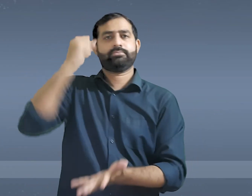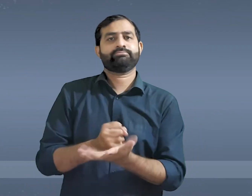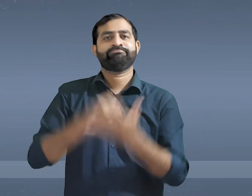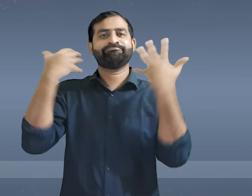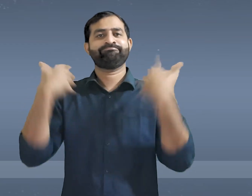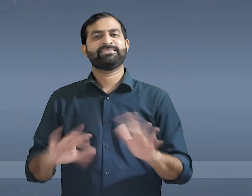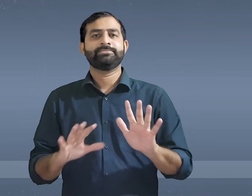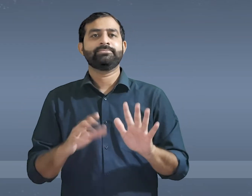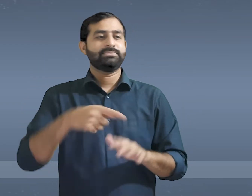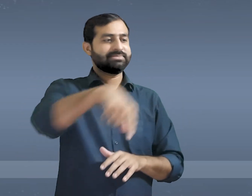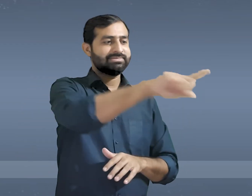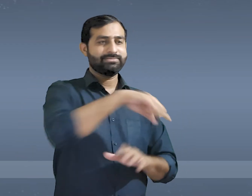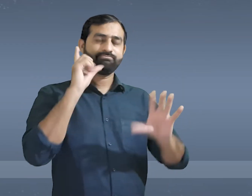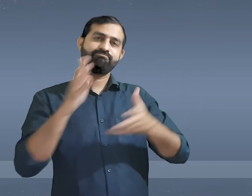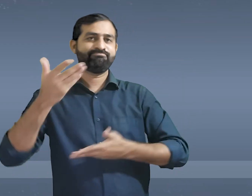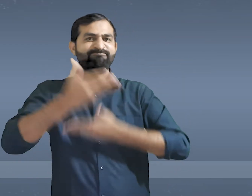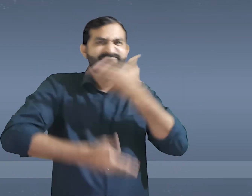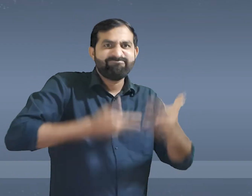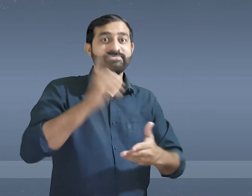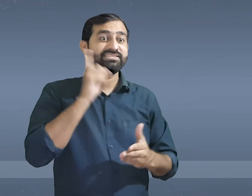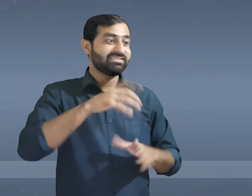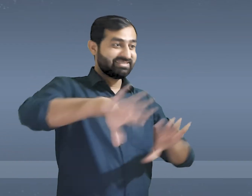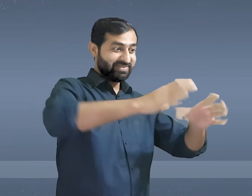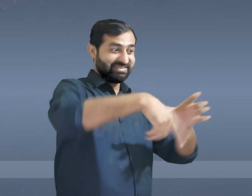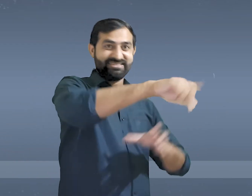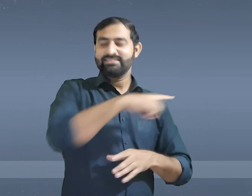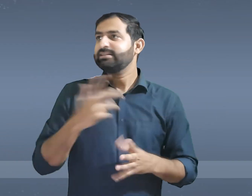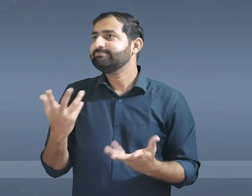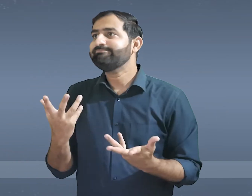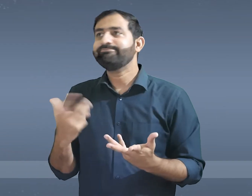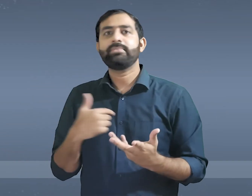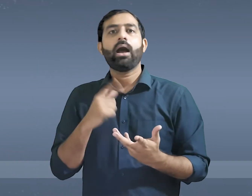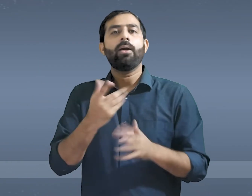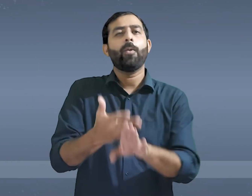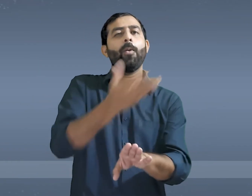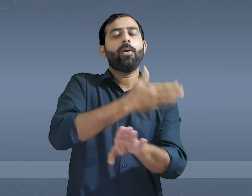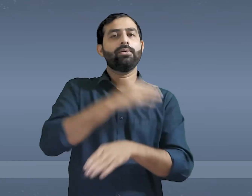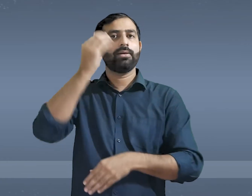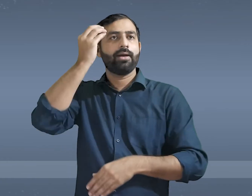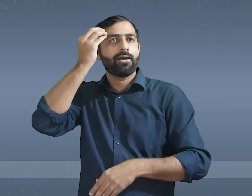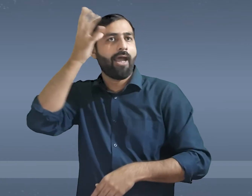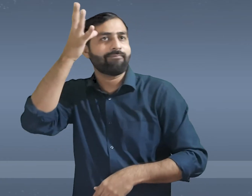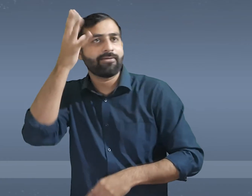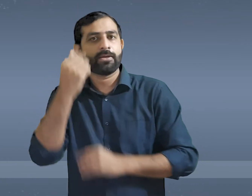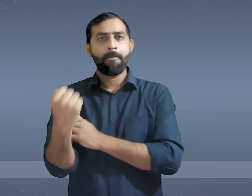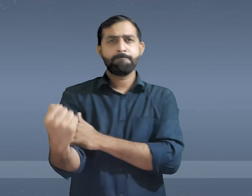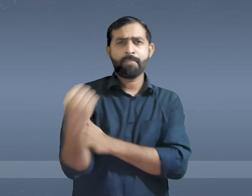deliberation the congress endorsed oralism and passed a resolution banning the use of sign language in schools. Before that deaf